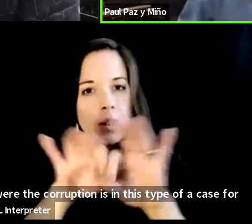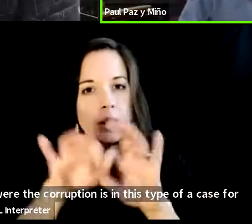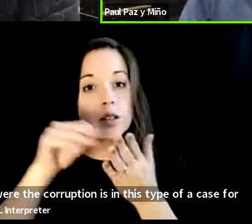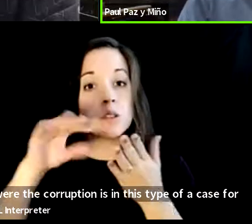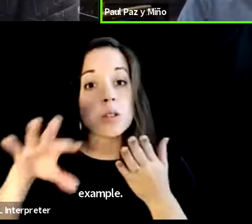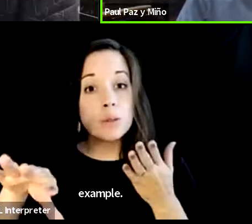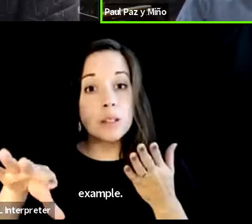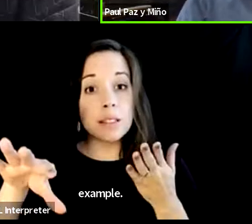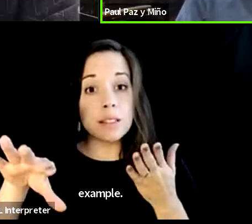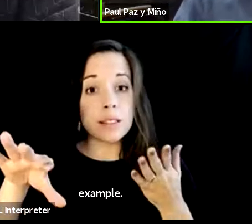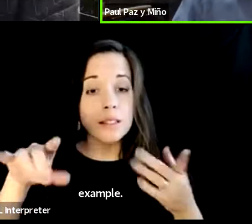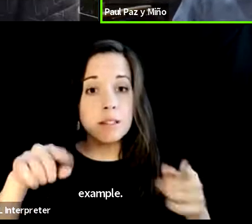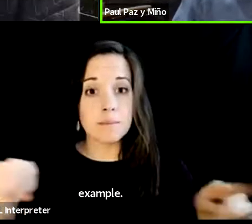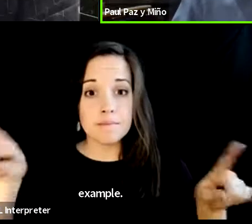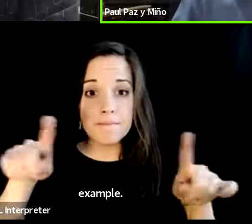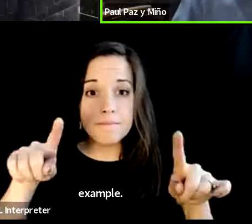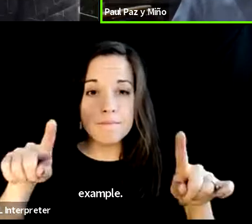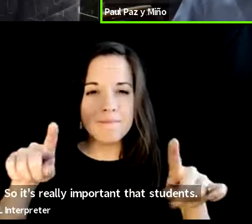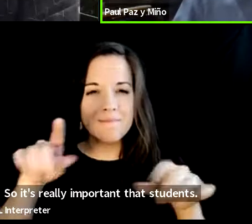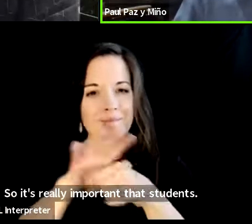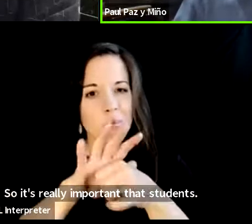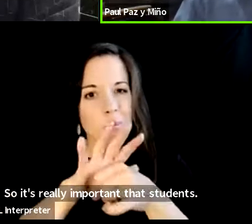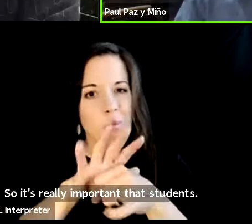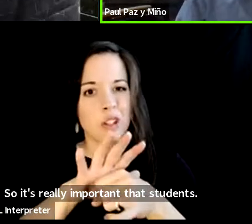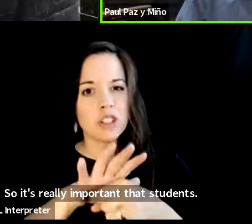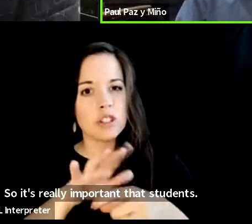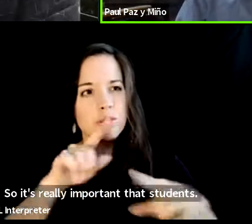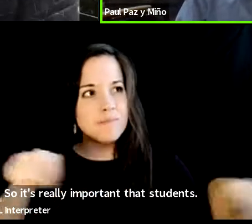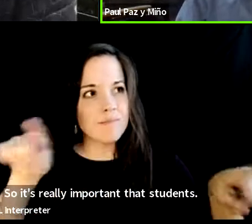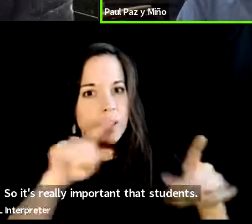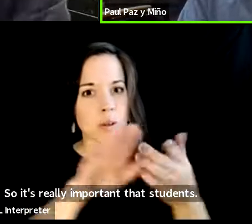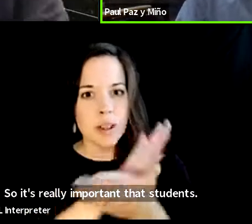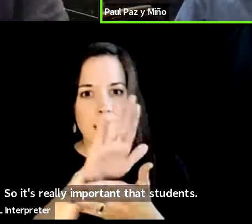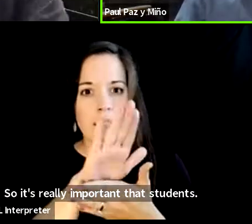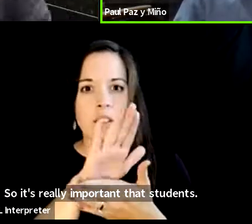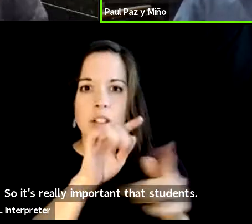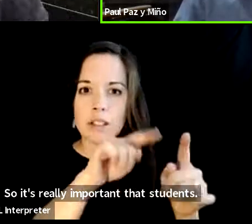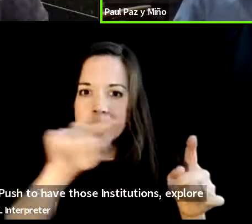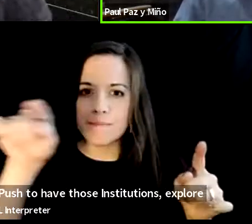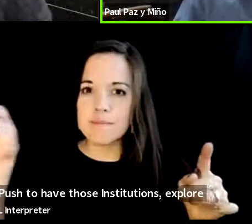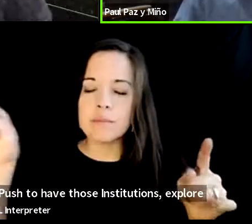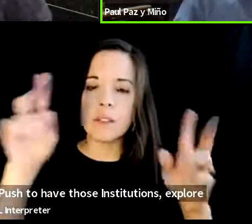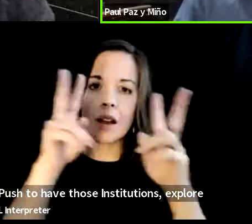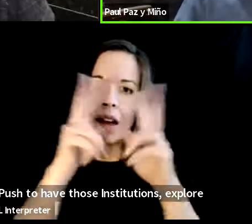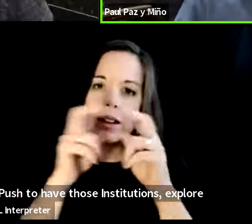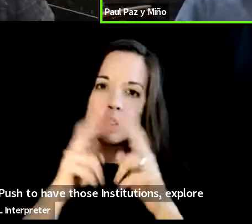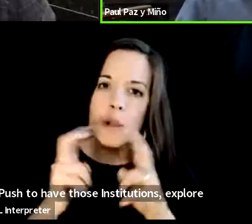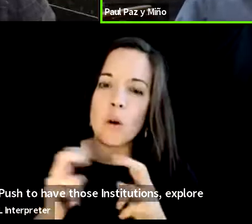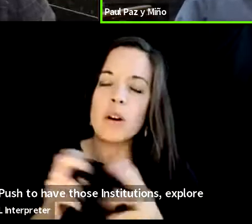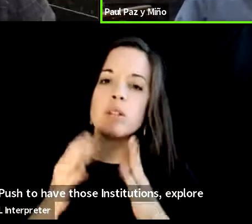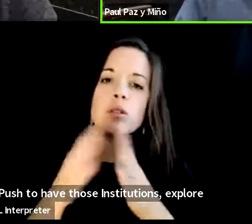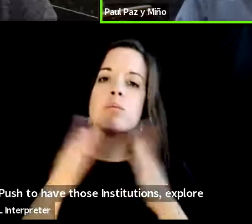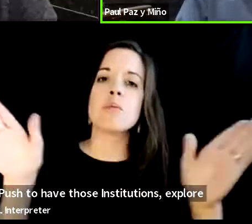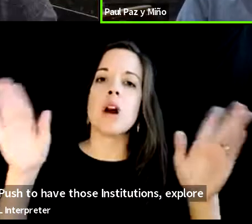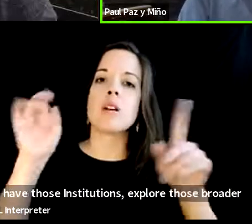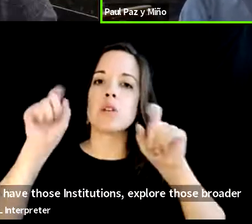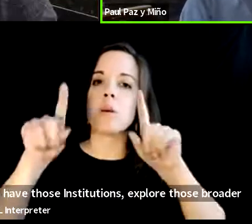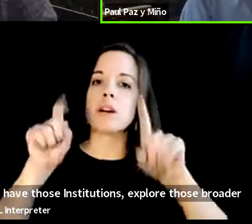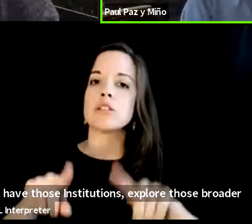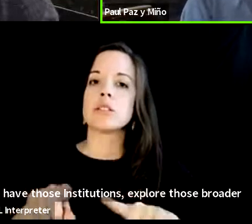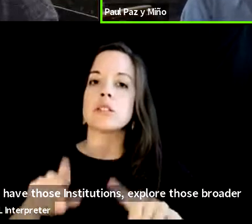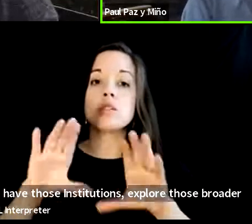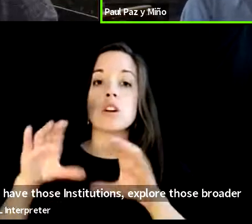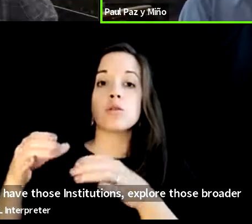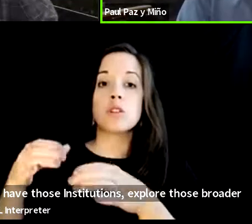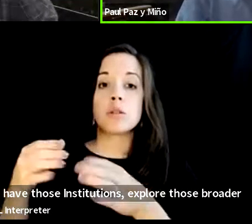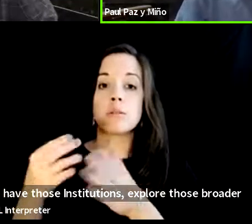push to have those institutions explore those broader questions there's a group called